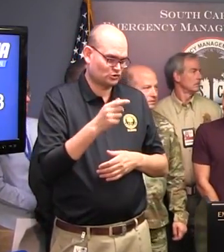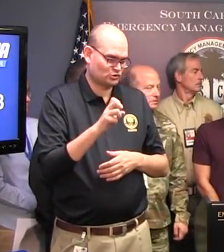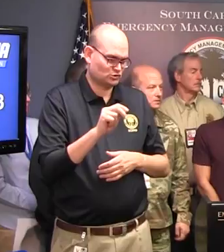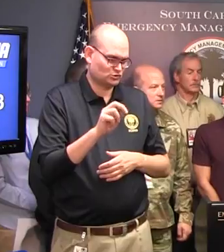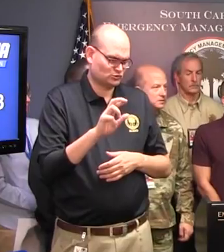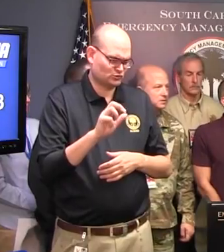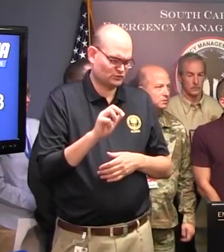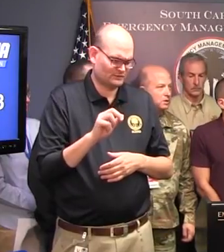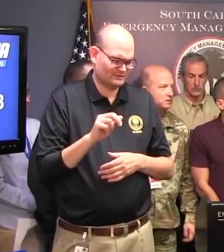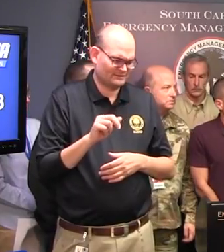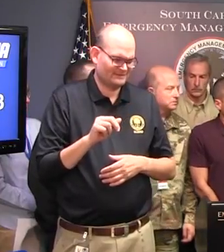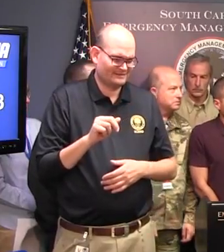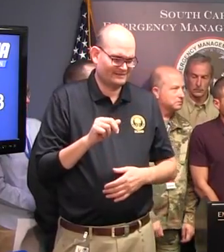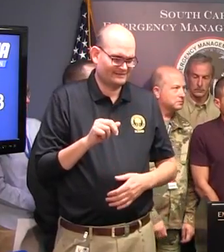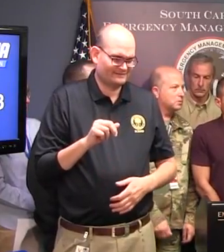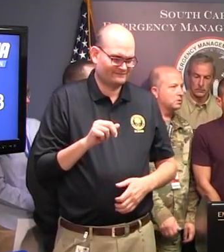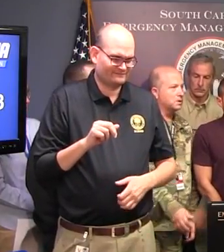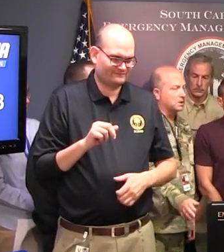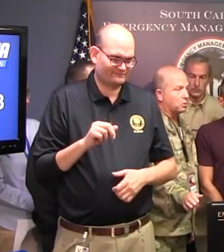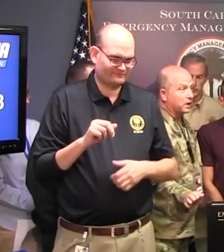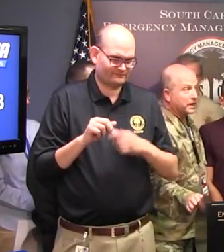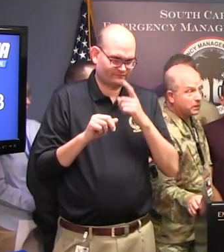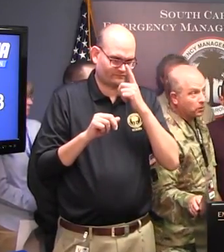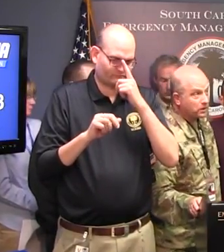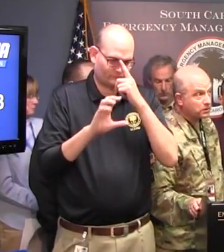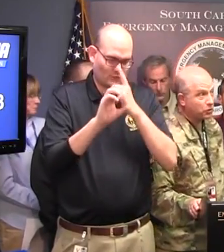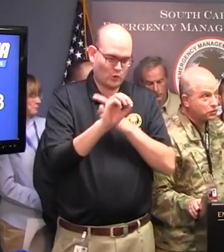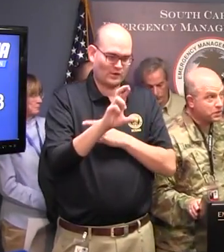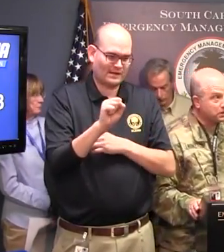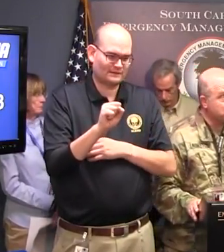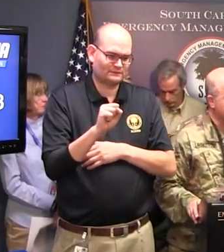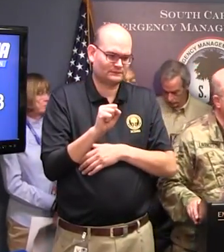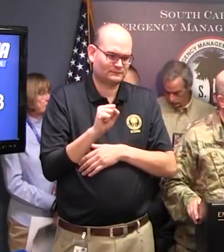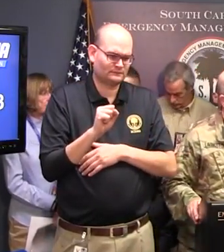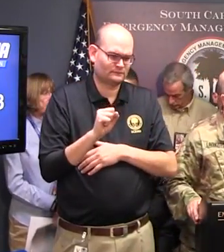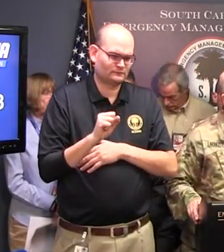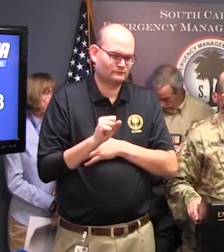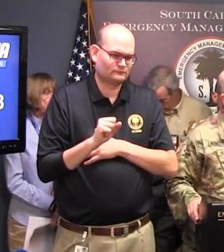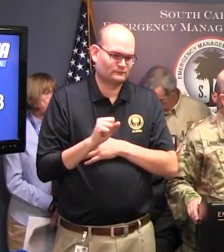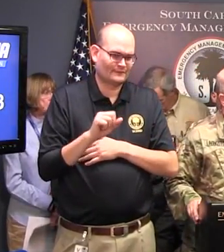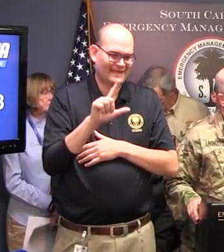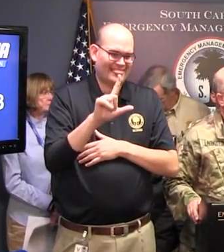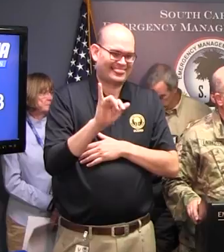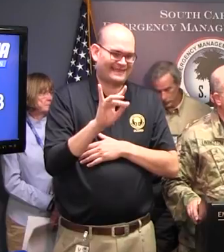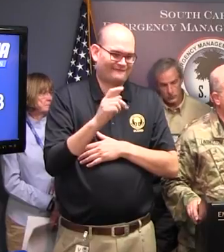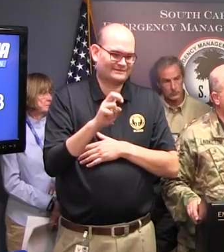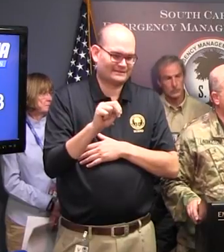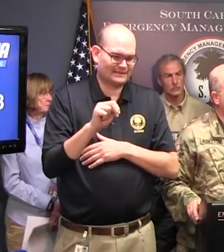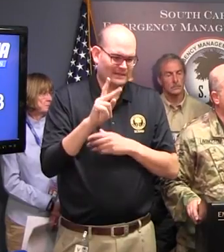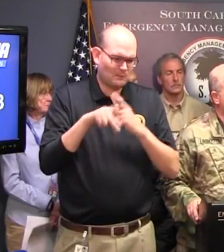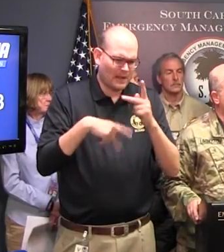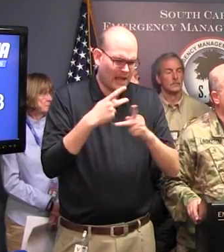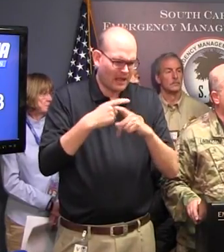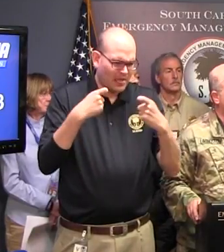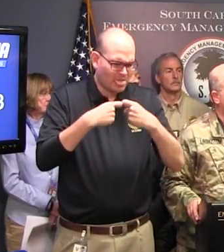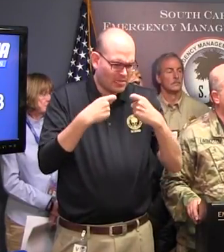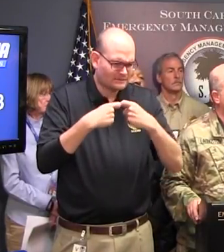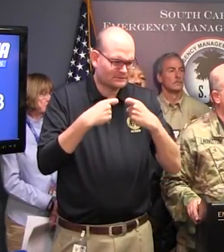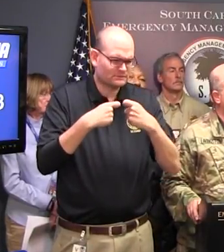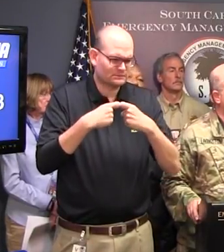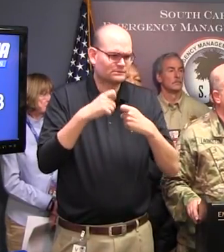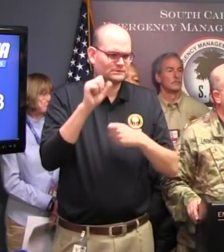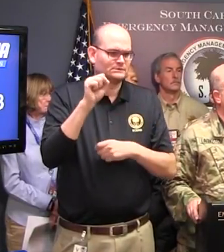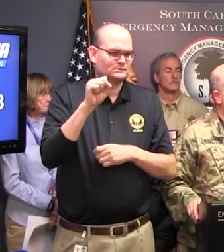are you supposed to speak on that? Dukes? What kind of workers? Utility workers? Yes, sir. Utility workers are